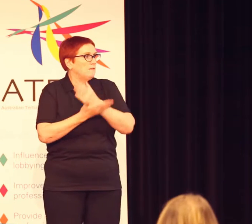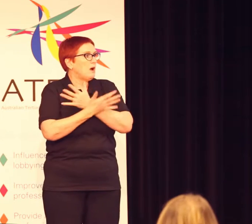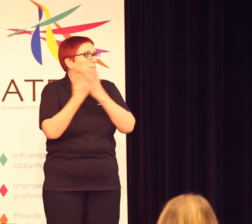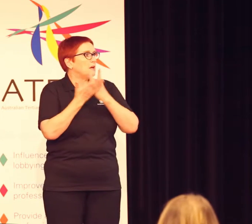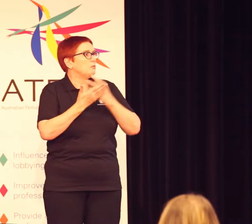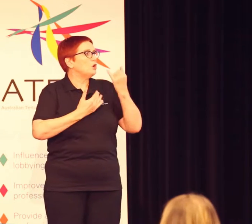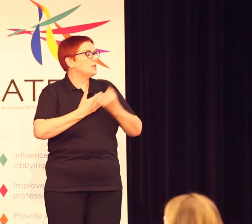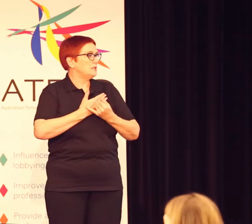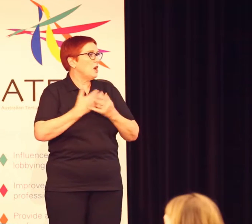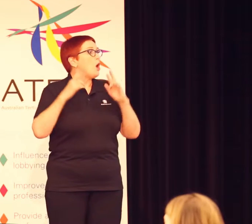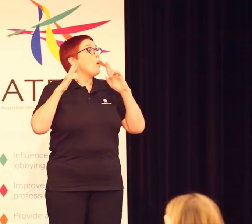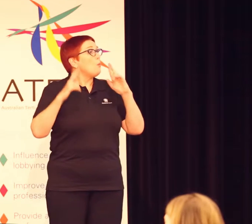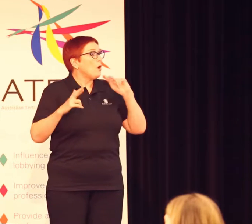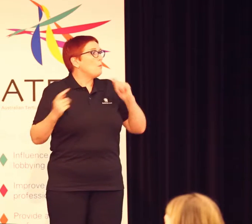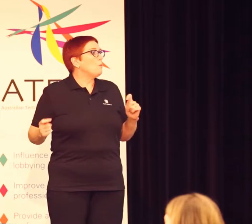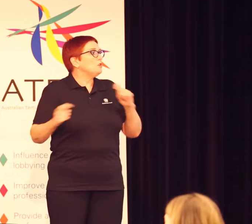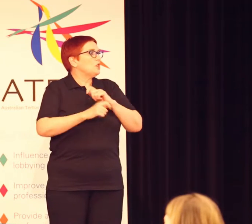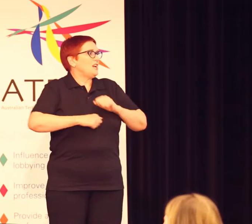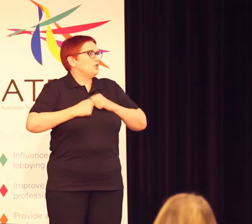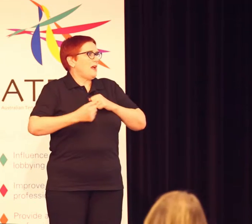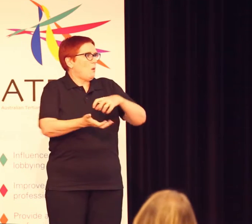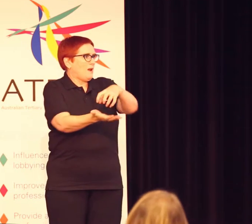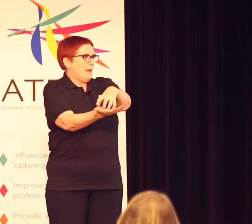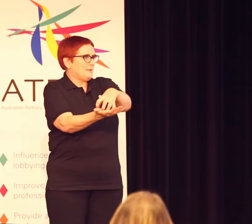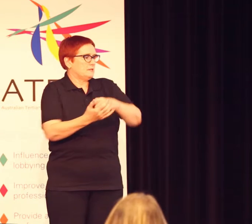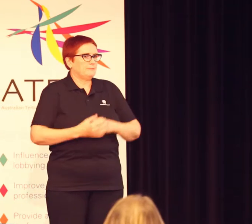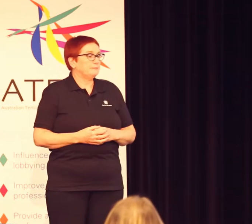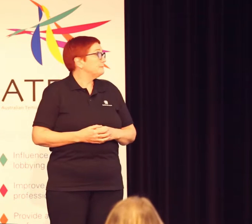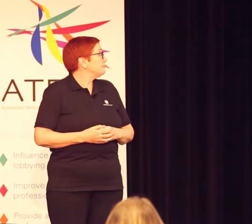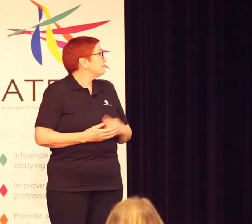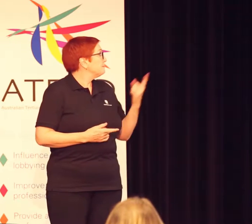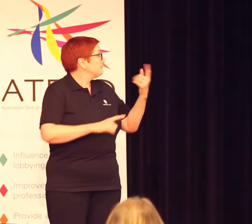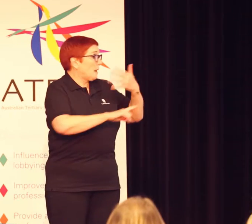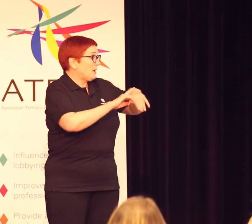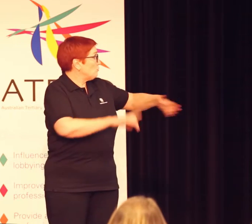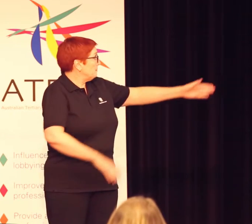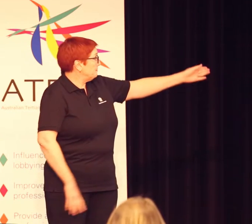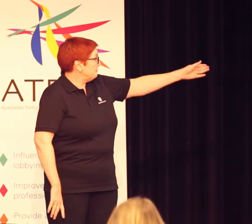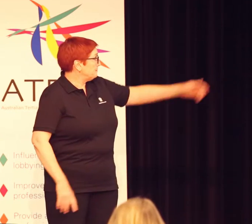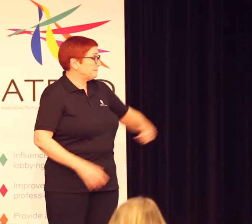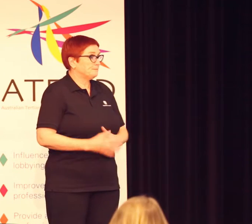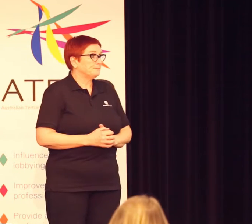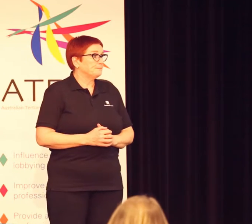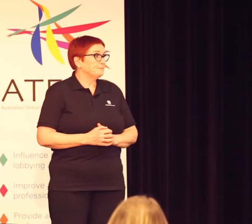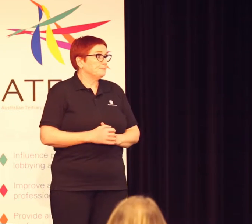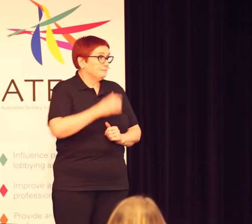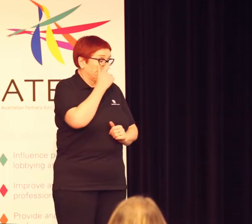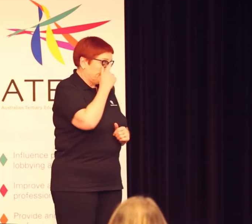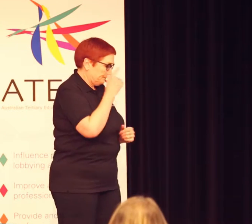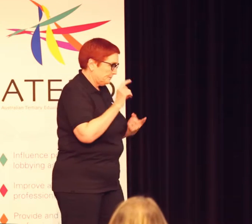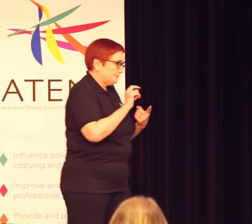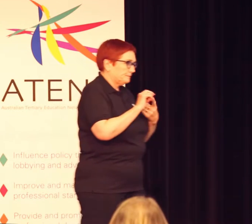which we hope will transform our canvas. So here is the backdrop. And here is the poem.